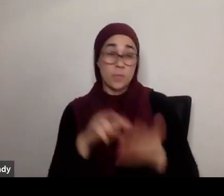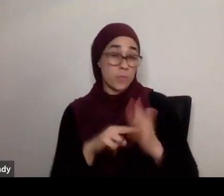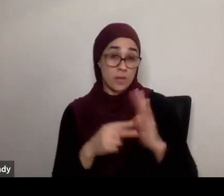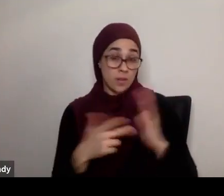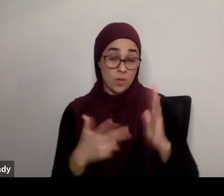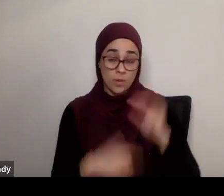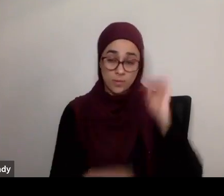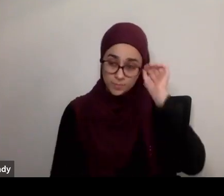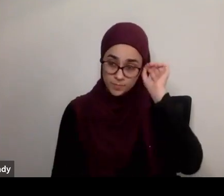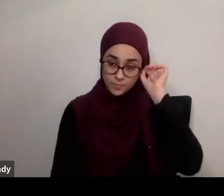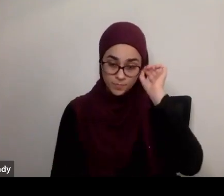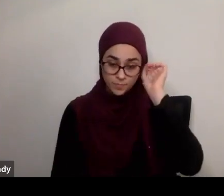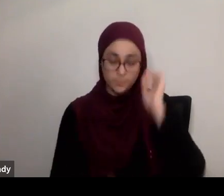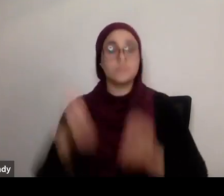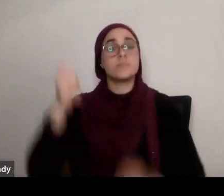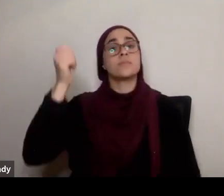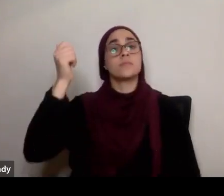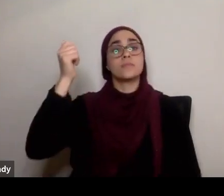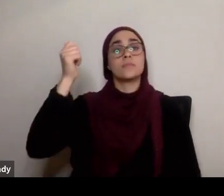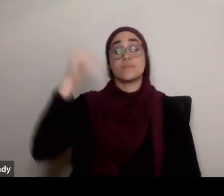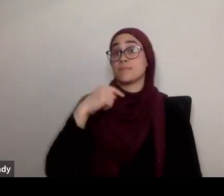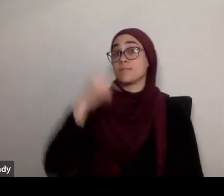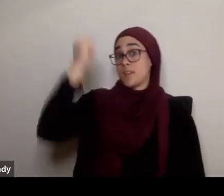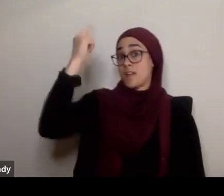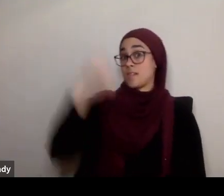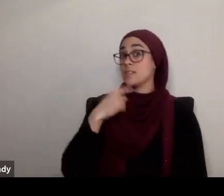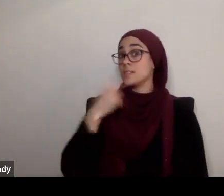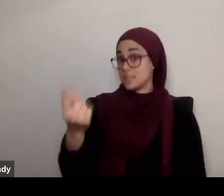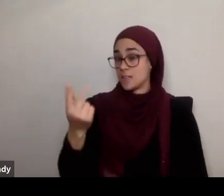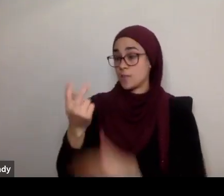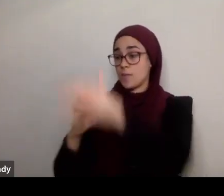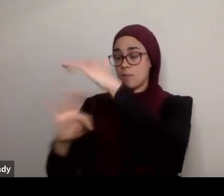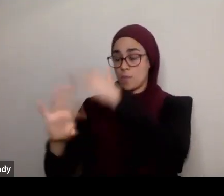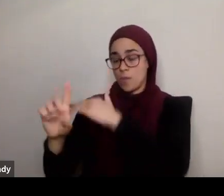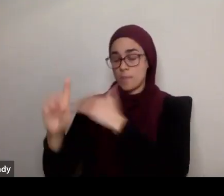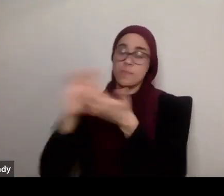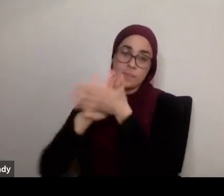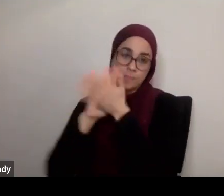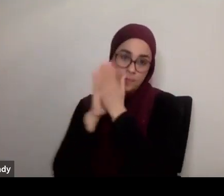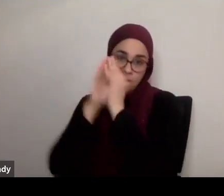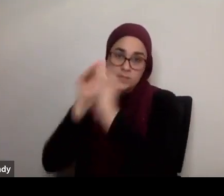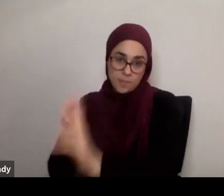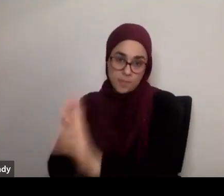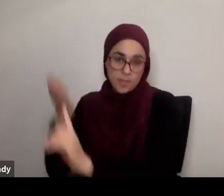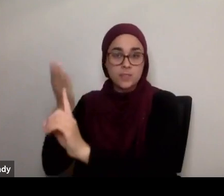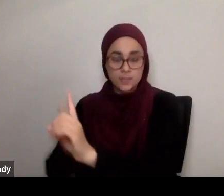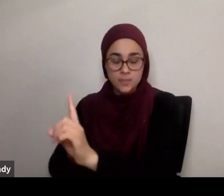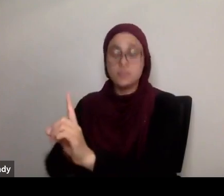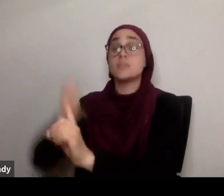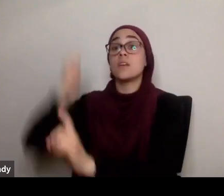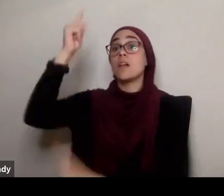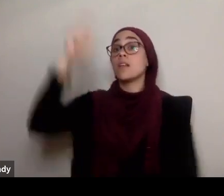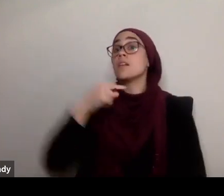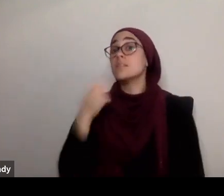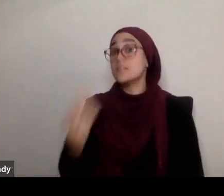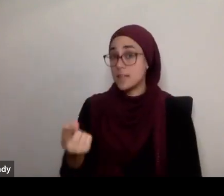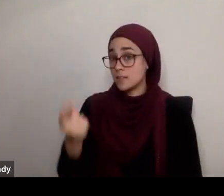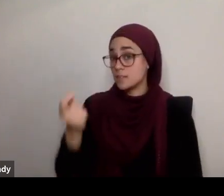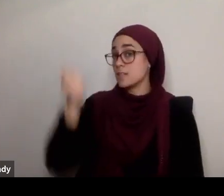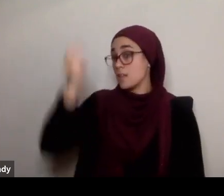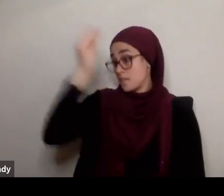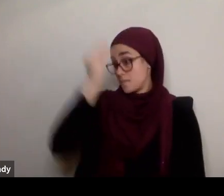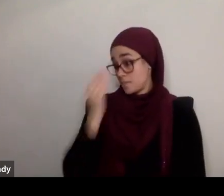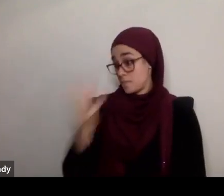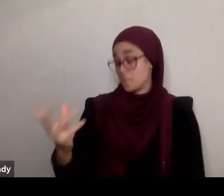It means we shall, O Muhammad, we shall, Allah subhanahu wa sallam and baraka ala Muhammad, we shall allow you to recite, to basically